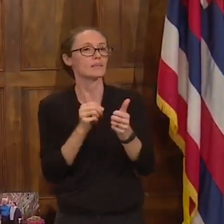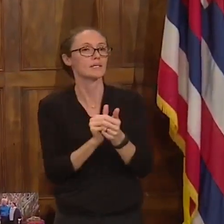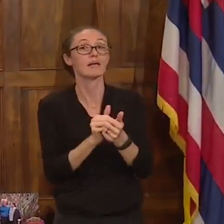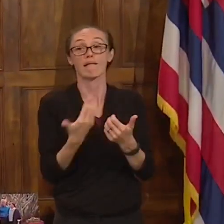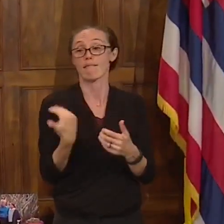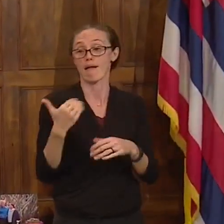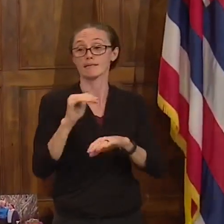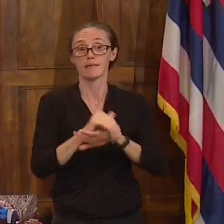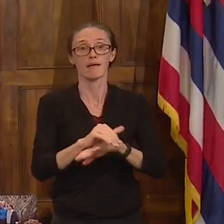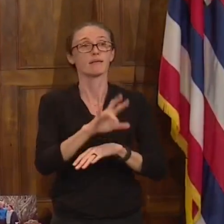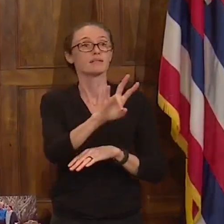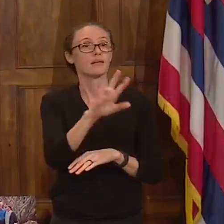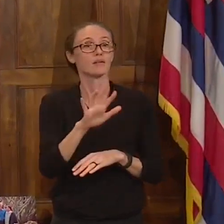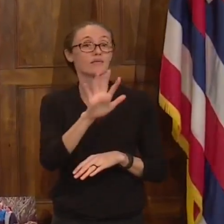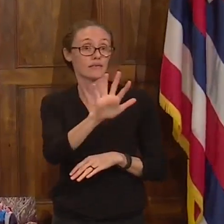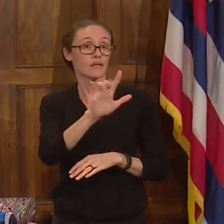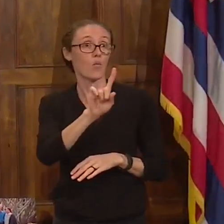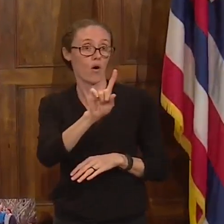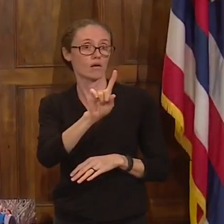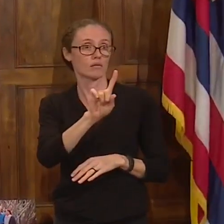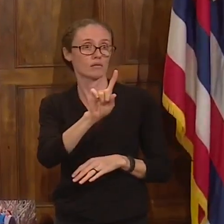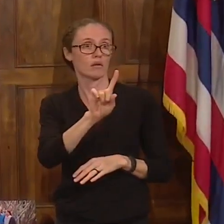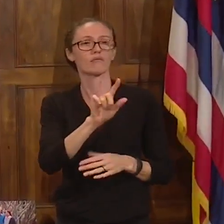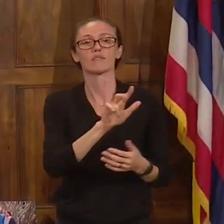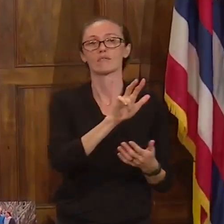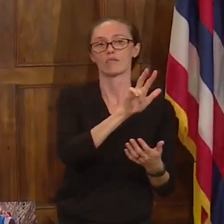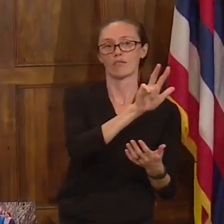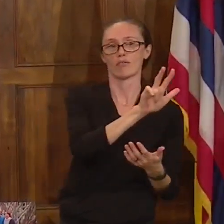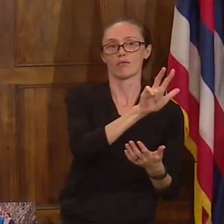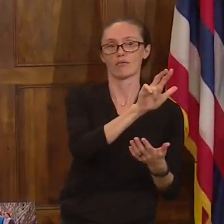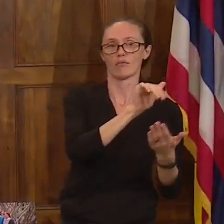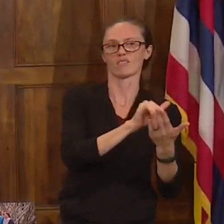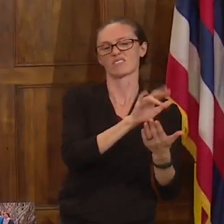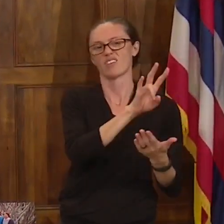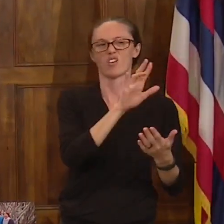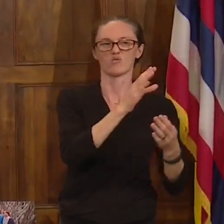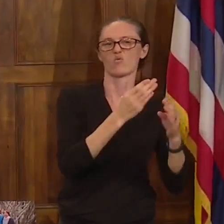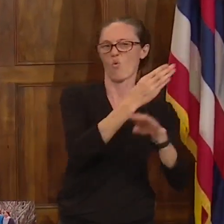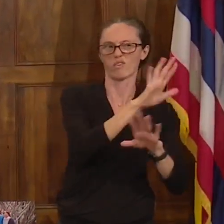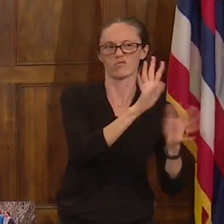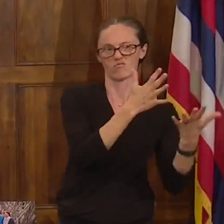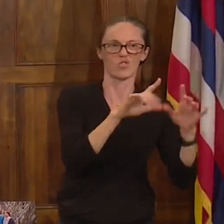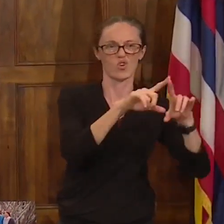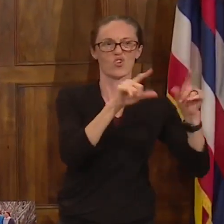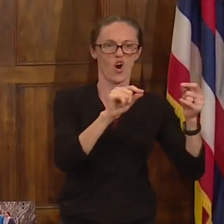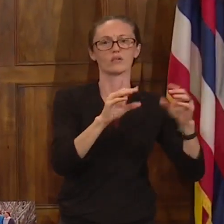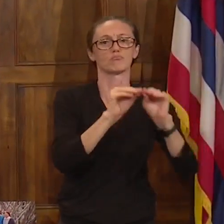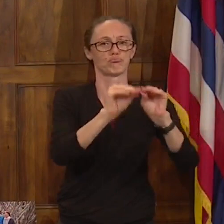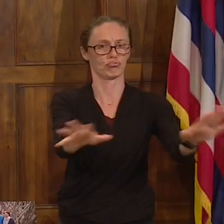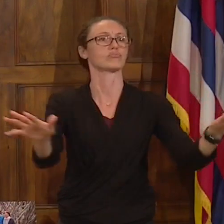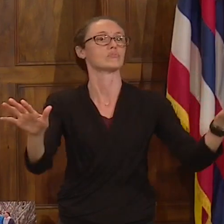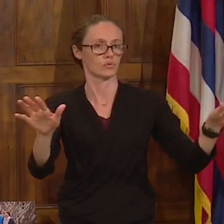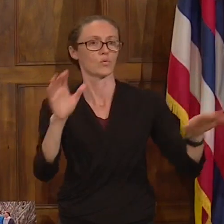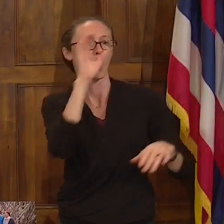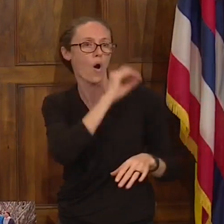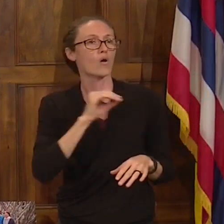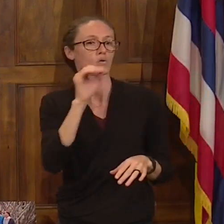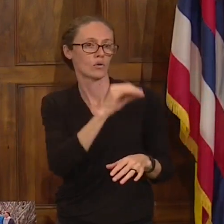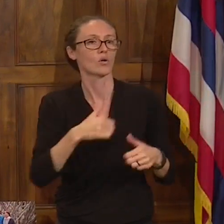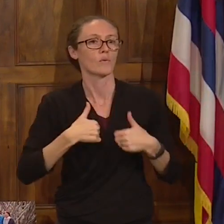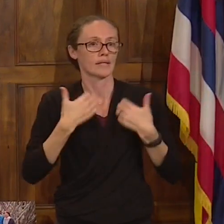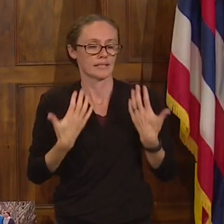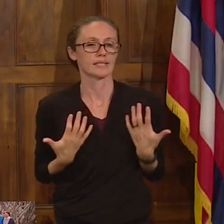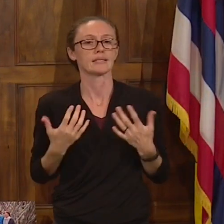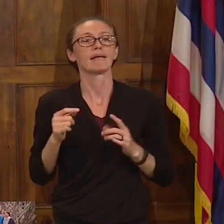751 of the 3,700-plus cards that have gone out to Oahu residents who experienced